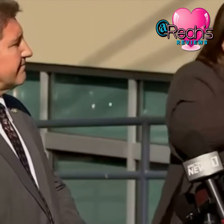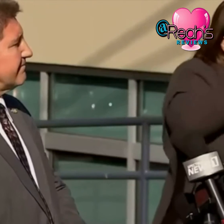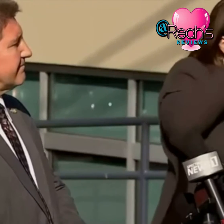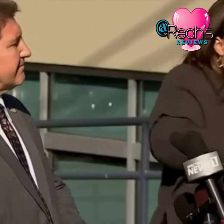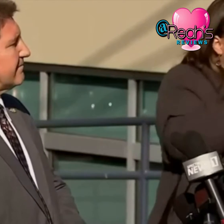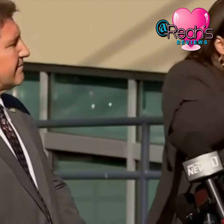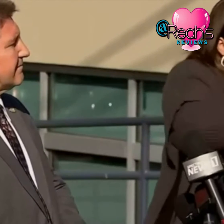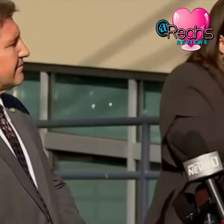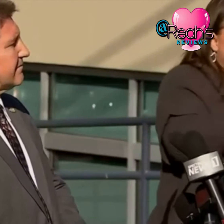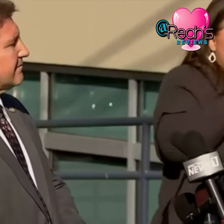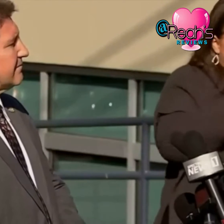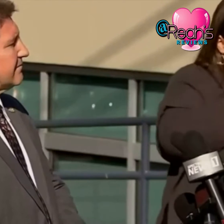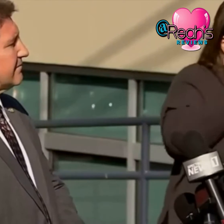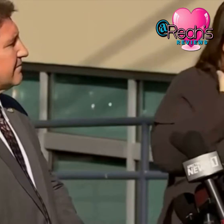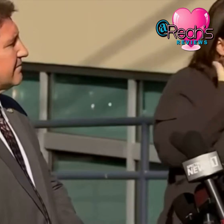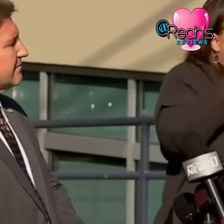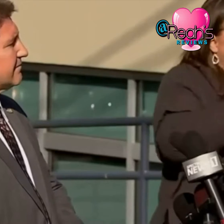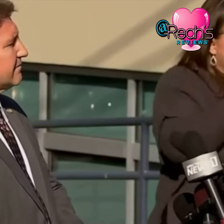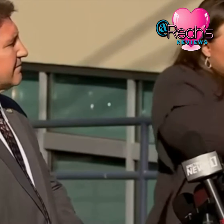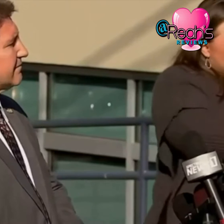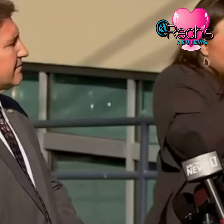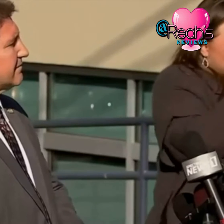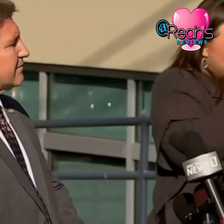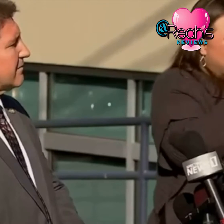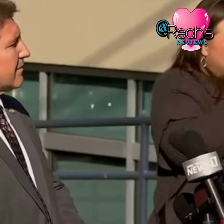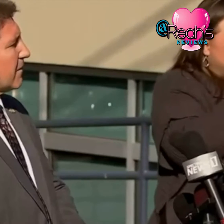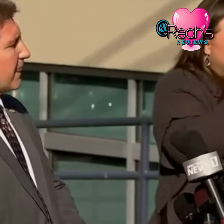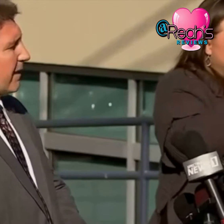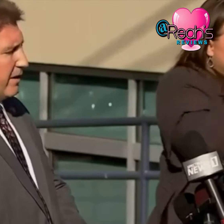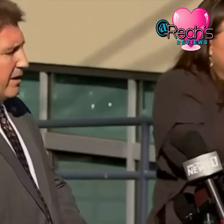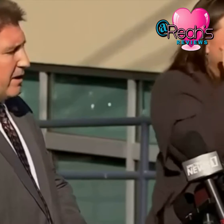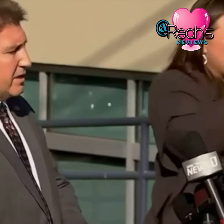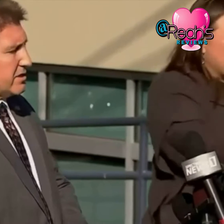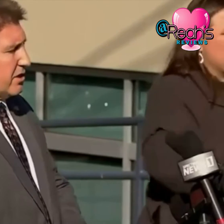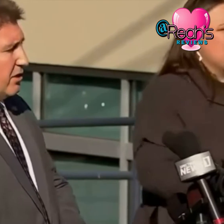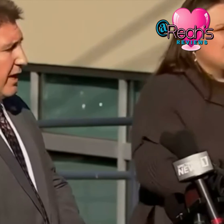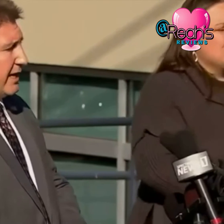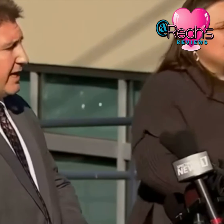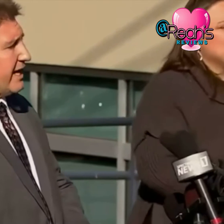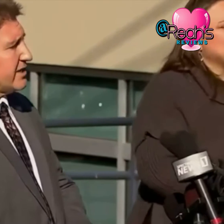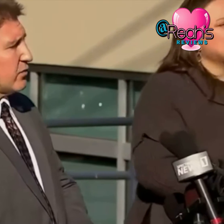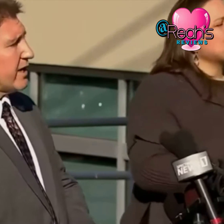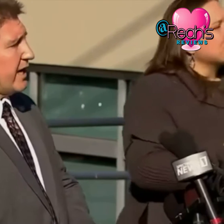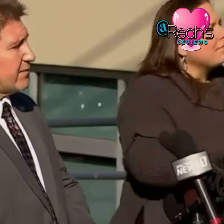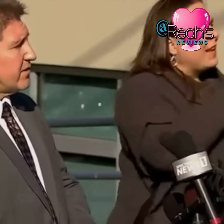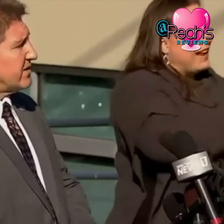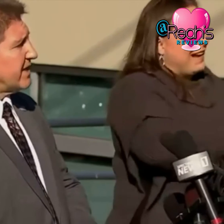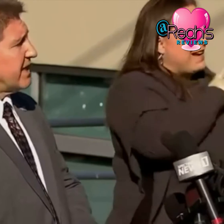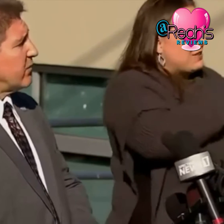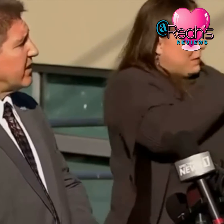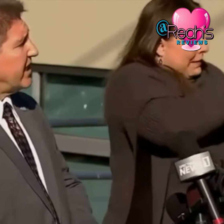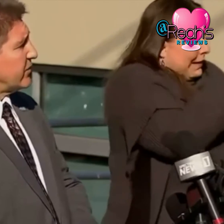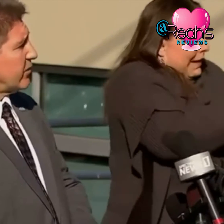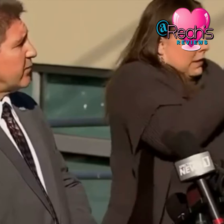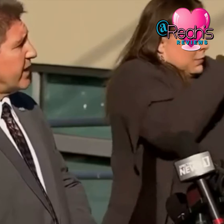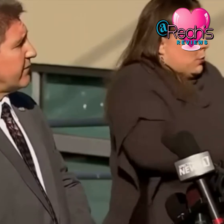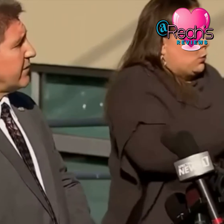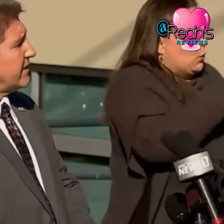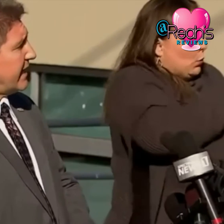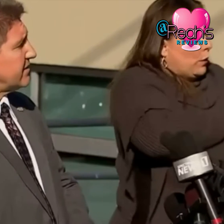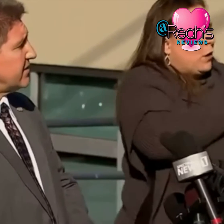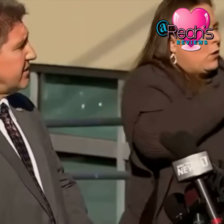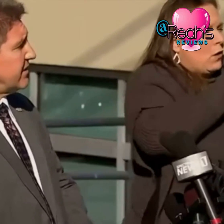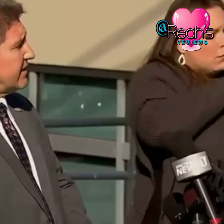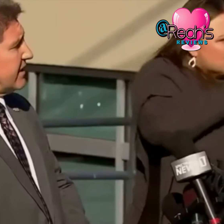would do this and how confident are you to be able to find them and find out why so i can't answer what kind of person again we're engaging with our